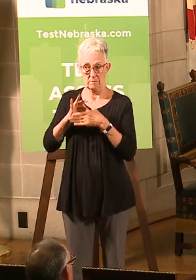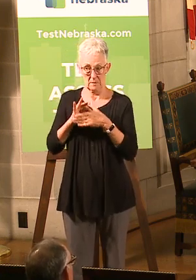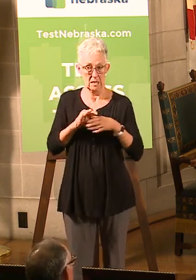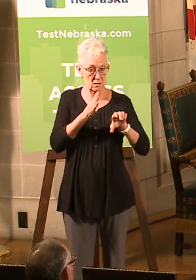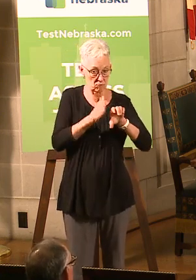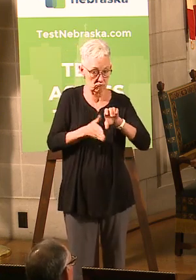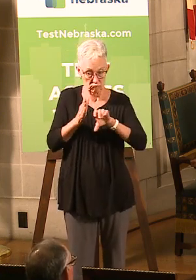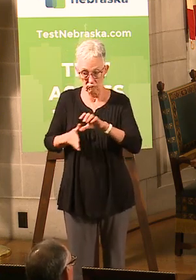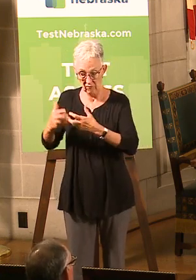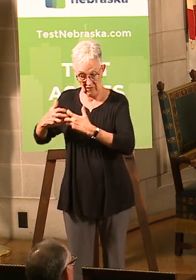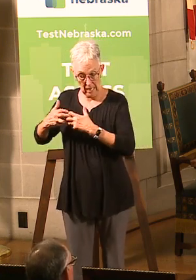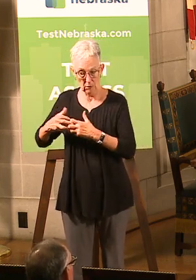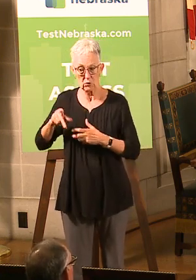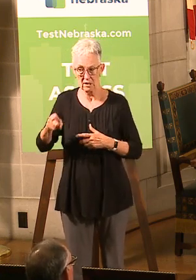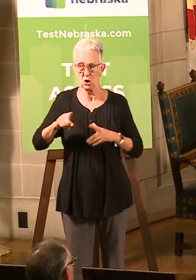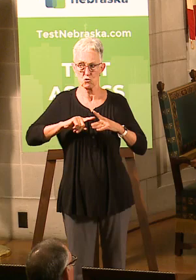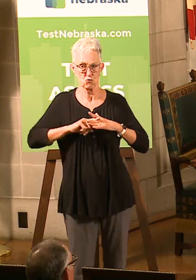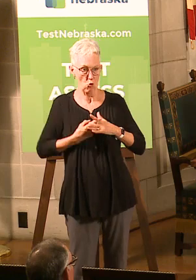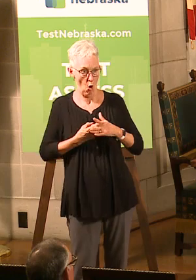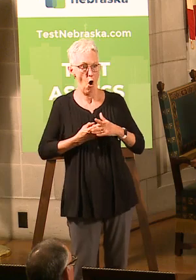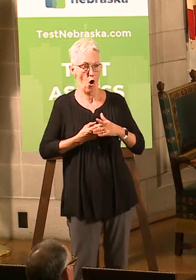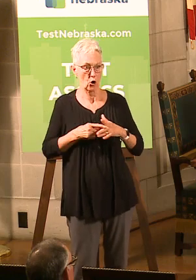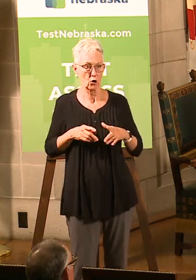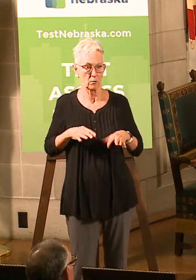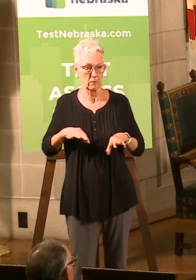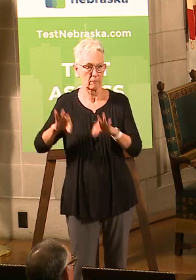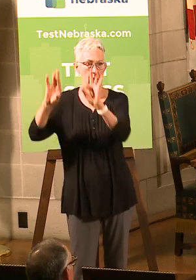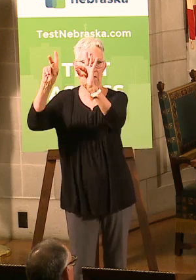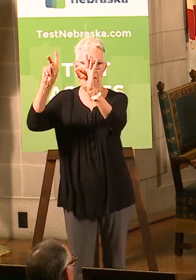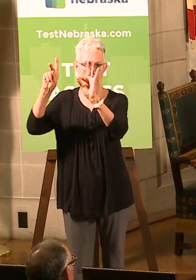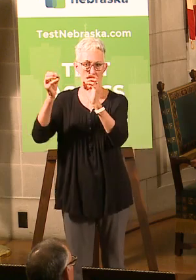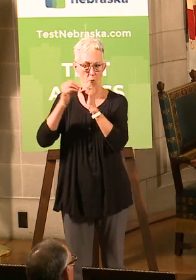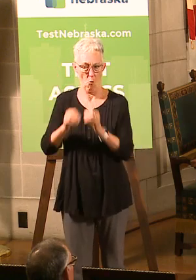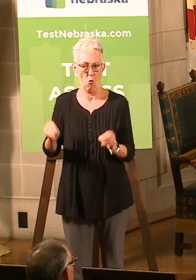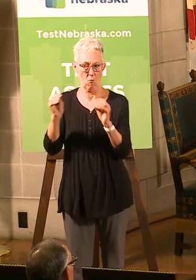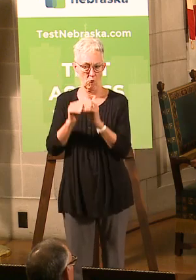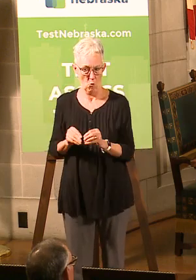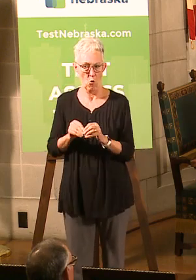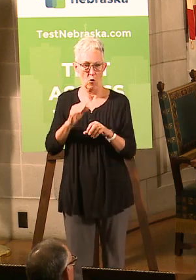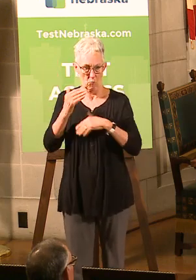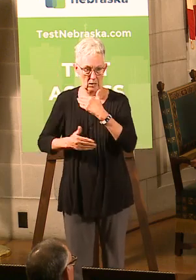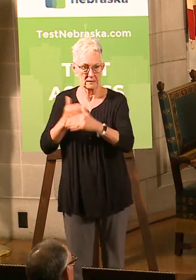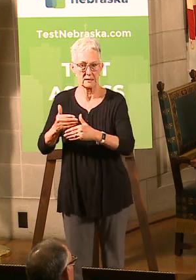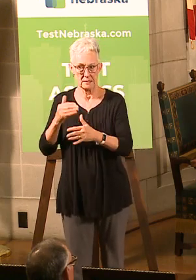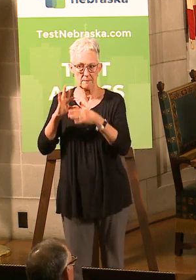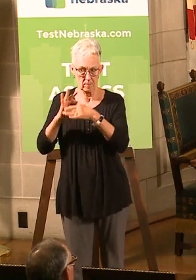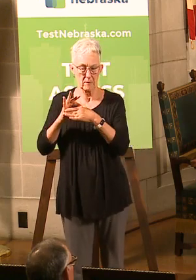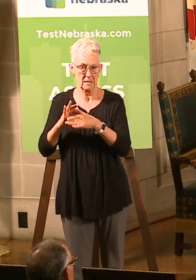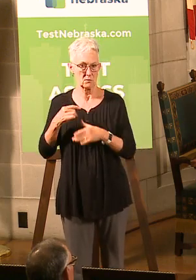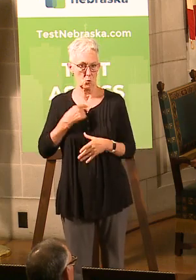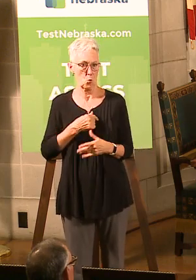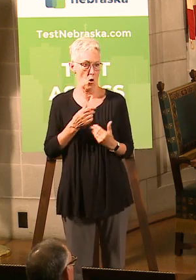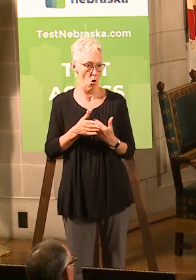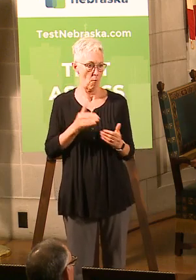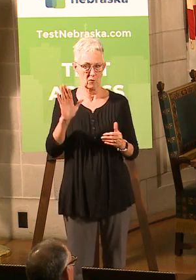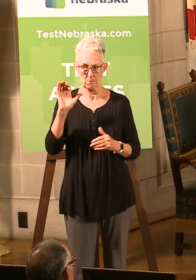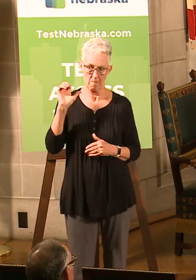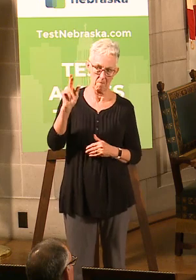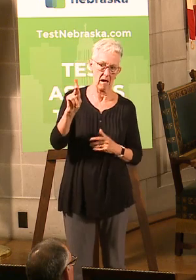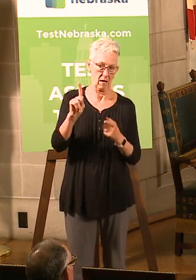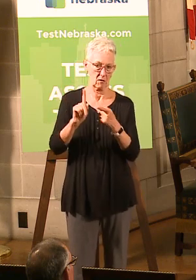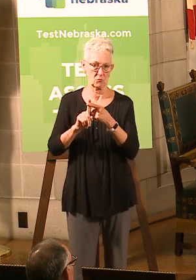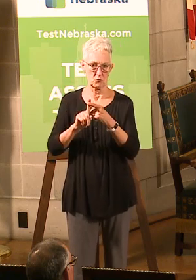capacities are picking back up, and we're getting really close, especially on the beef, we're getting really close across the United States to being at 100% capacity.